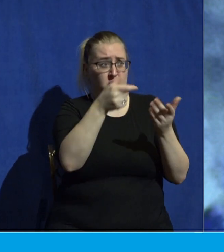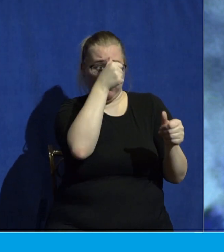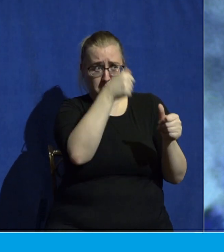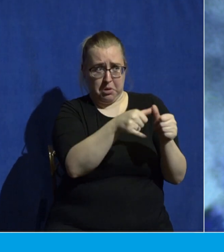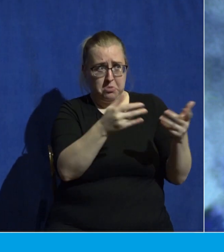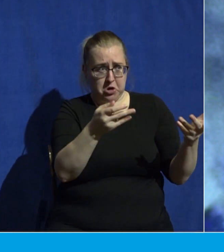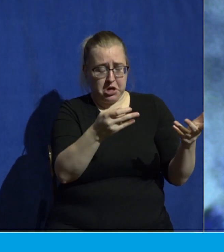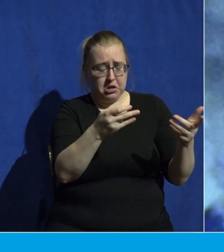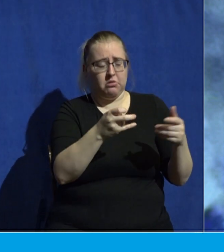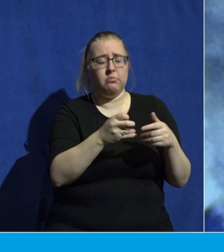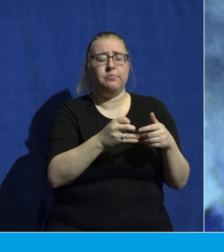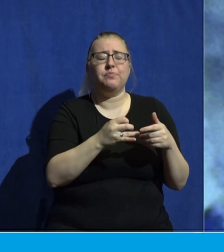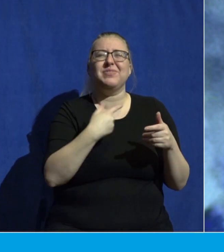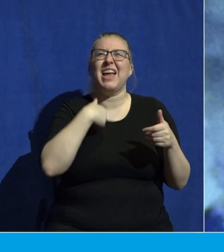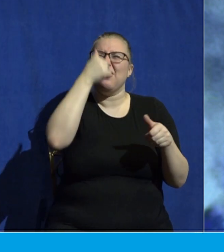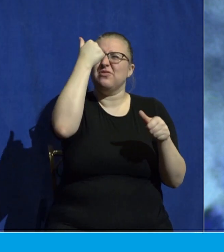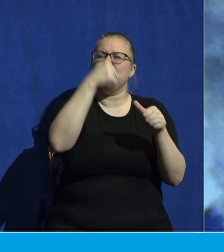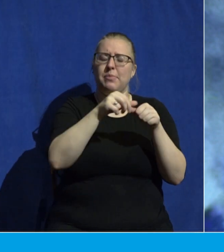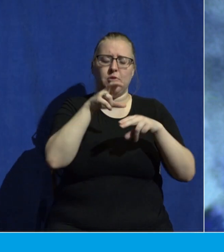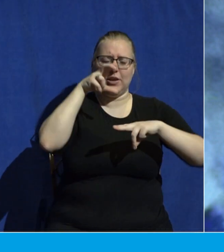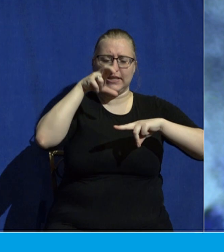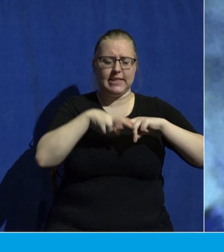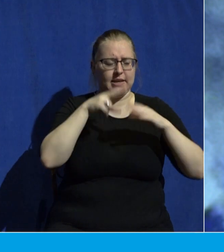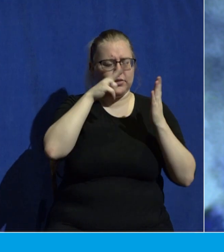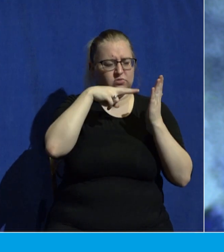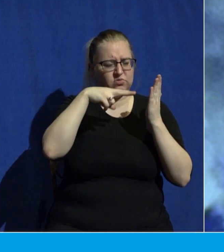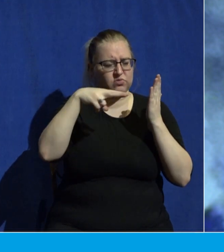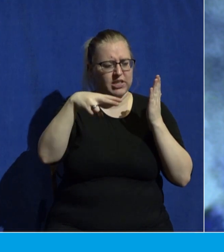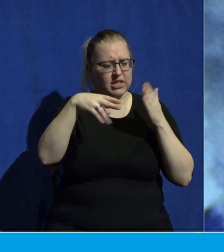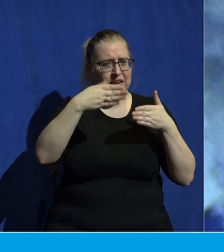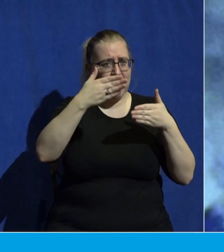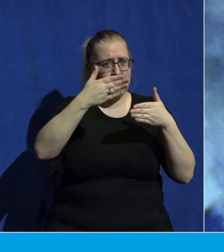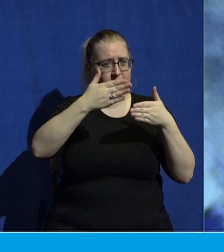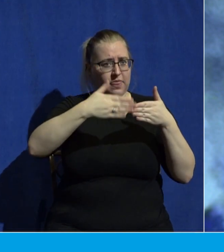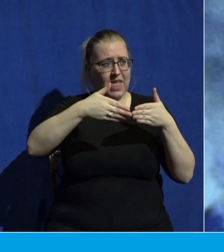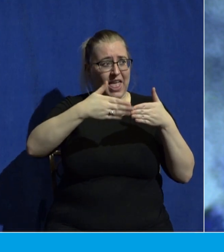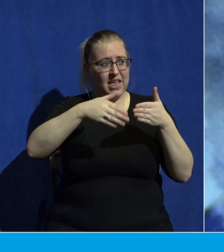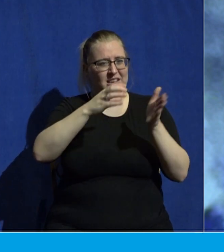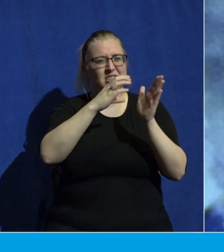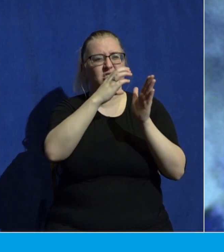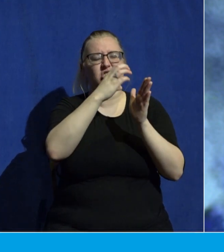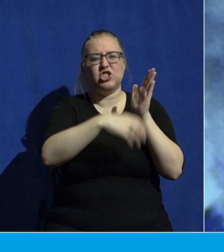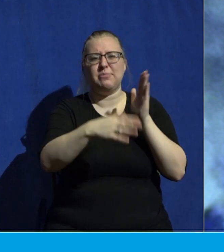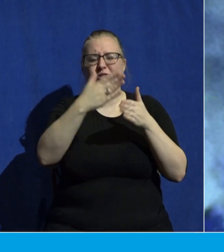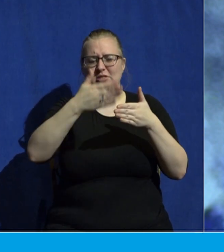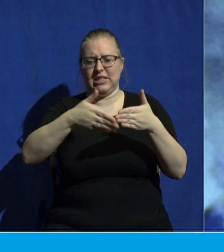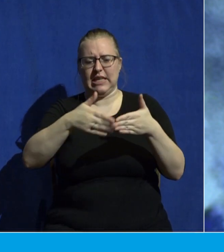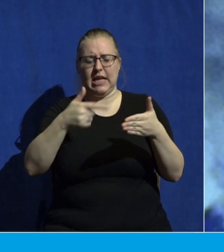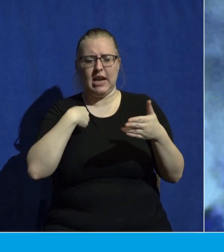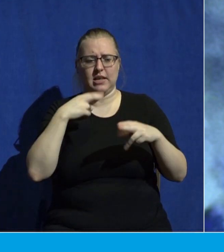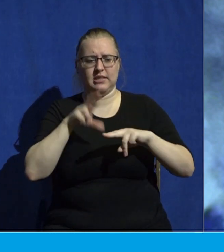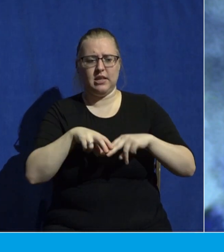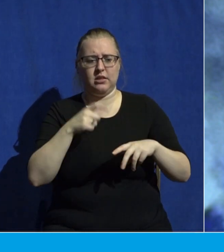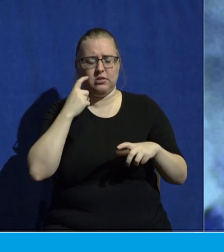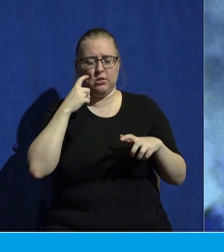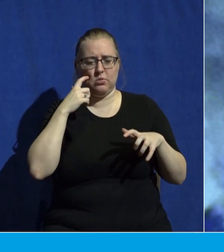down and reading Isaiah chapter 40. And at the end of the chapter, I sat there stunned in